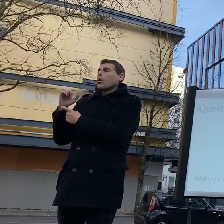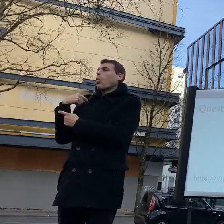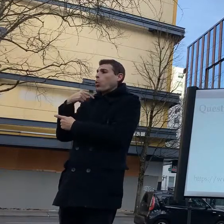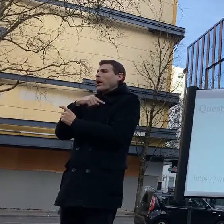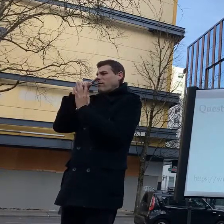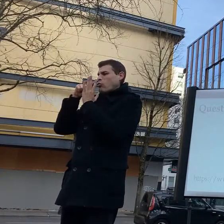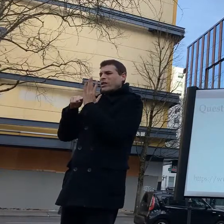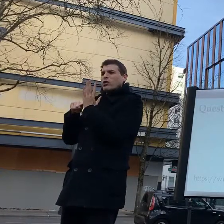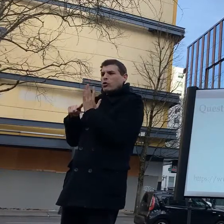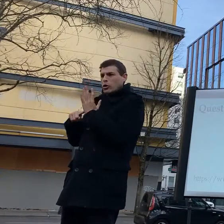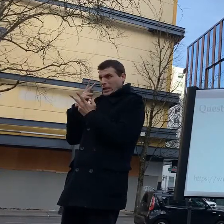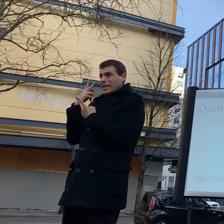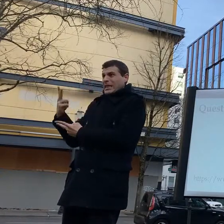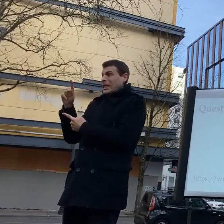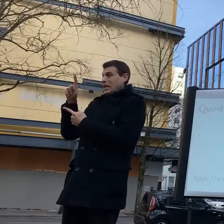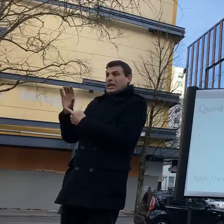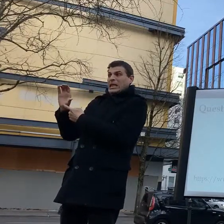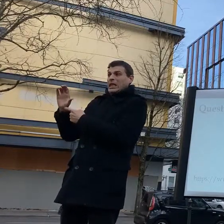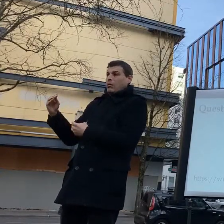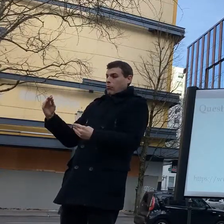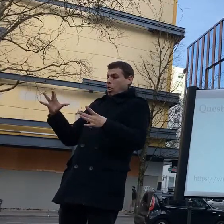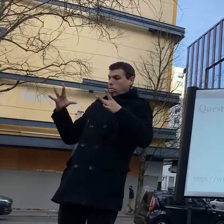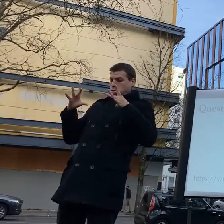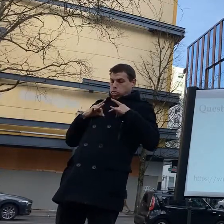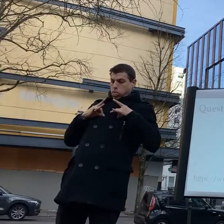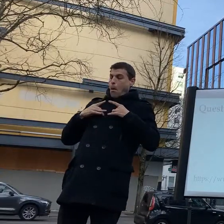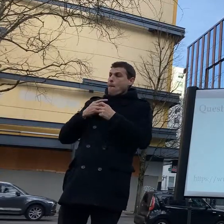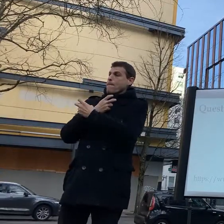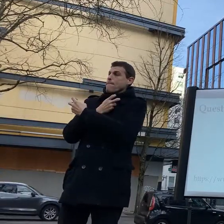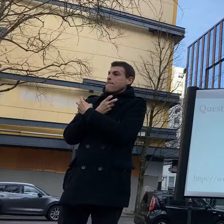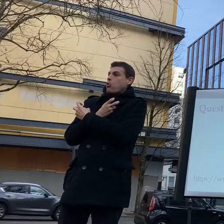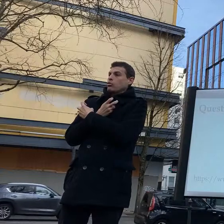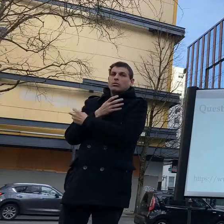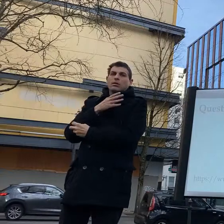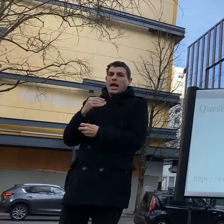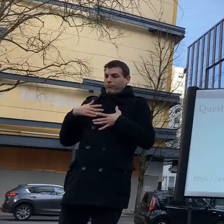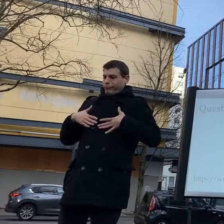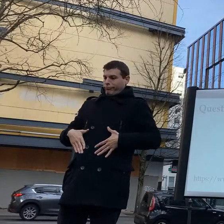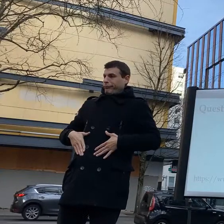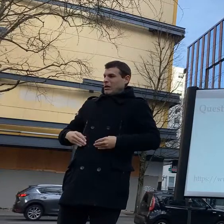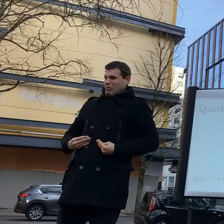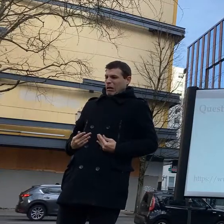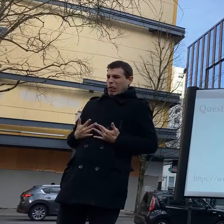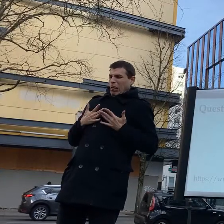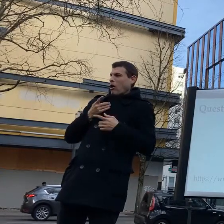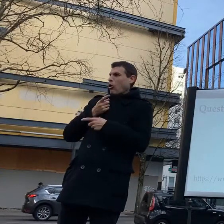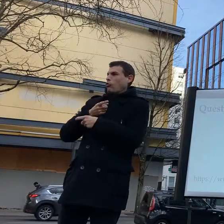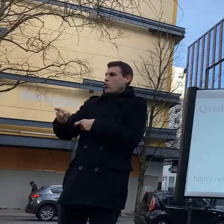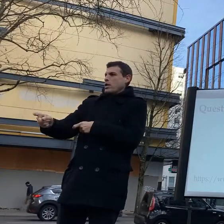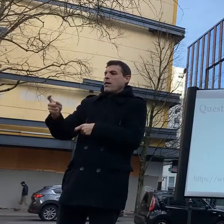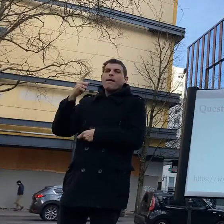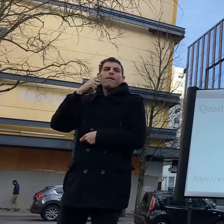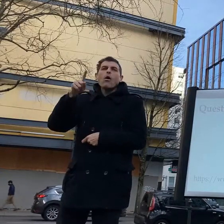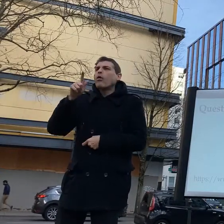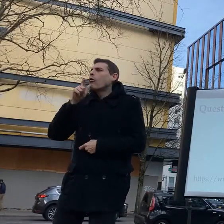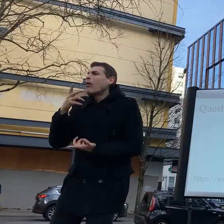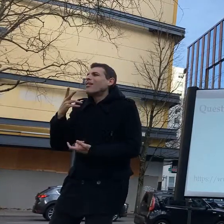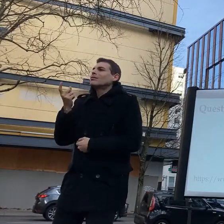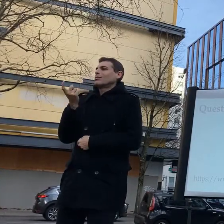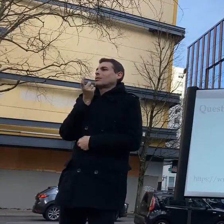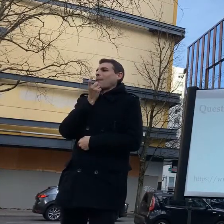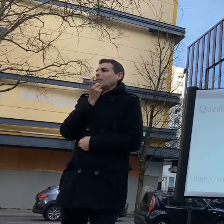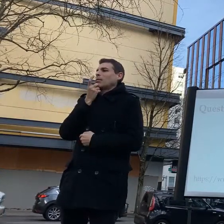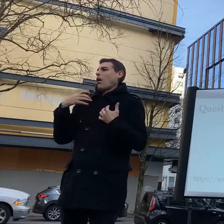it doesn't just go away even though it's not still in the air so much it's really aggressively interacting with things and so um